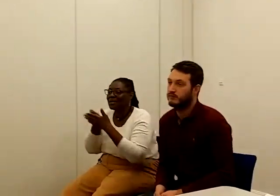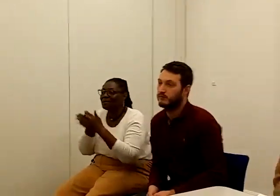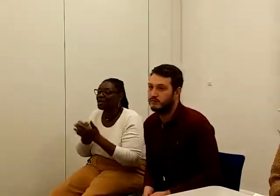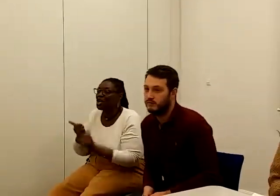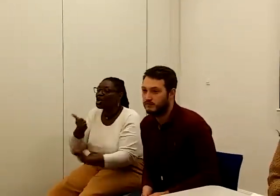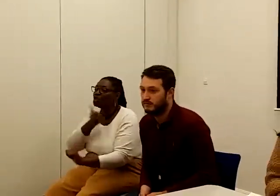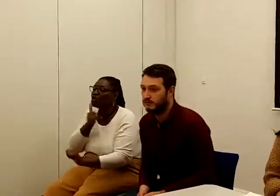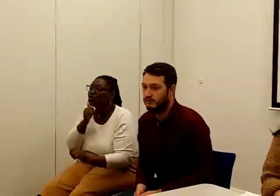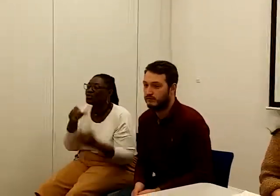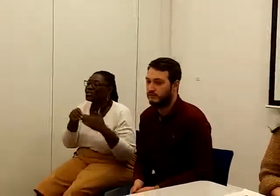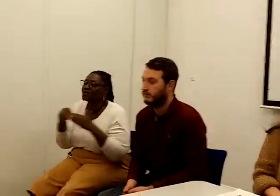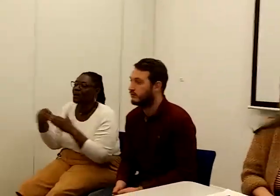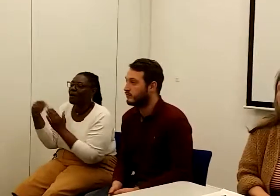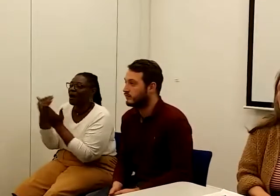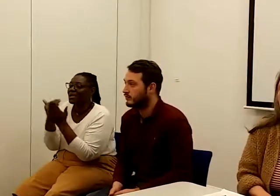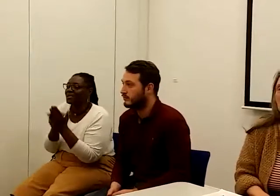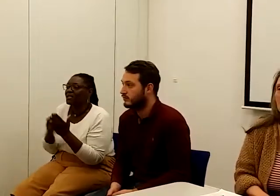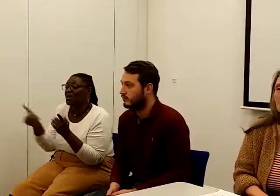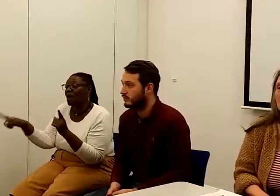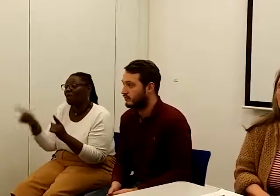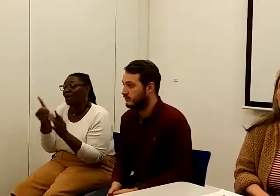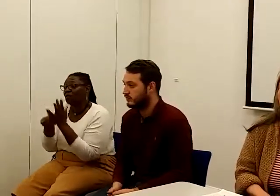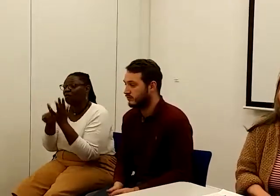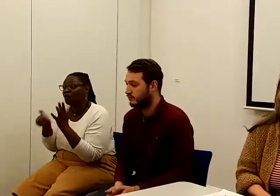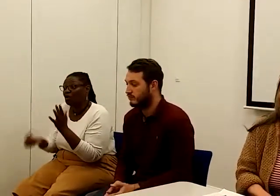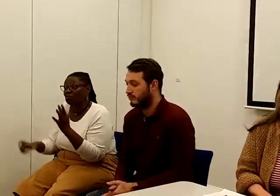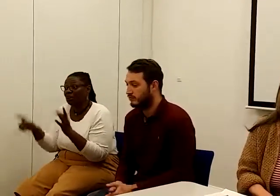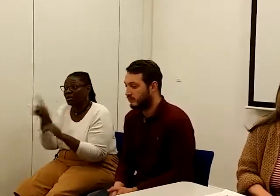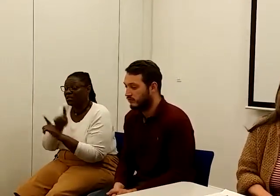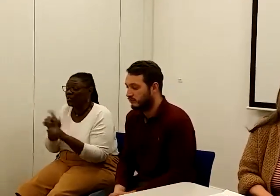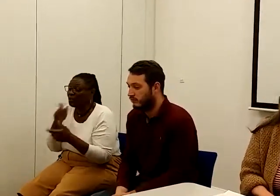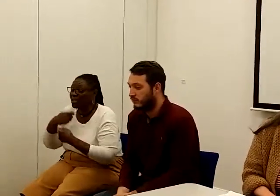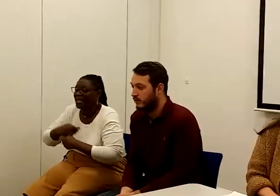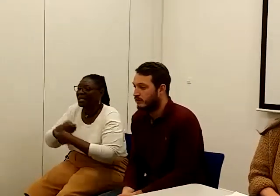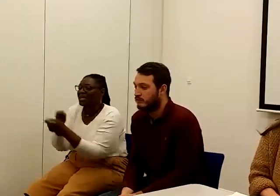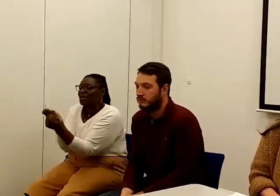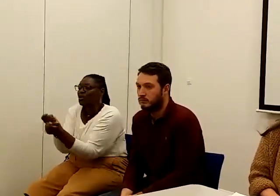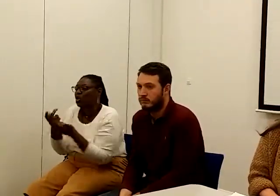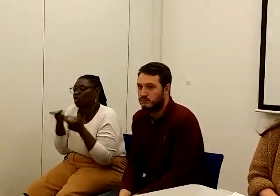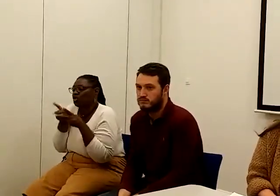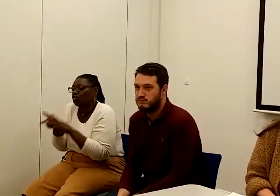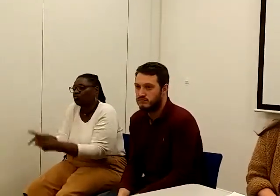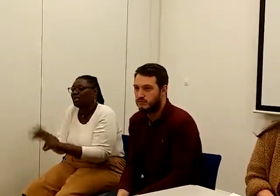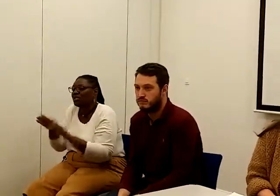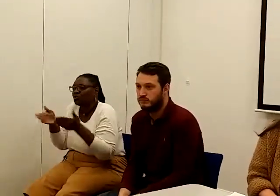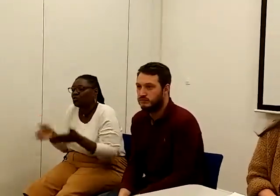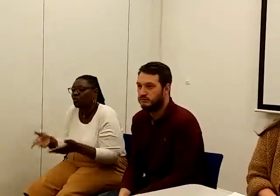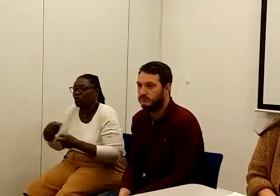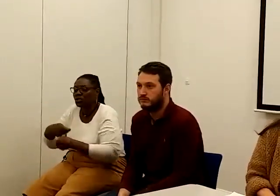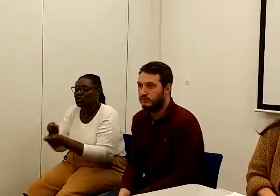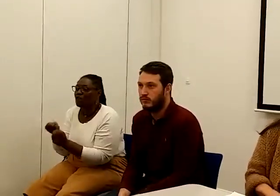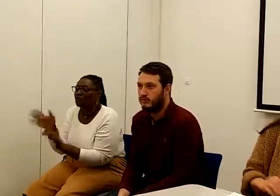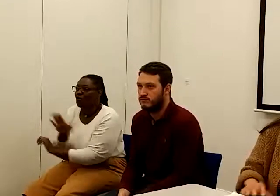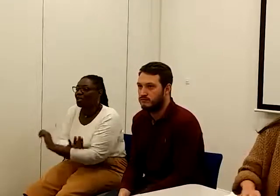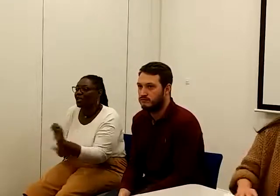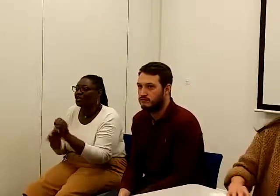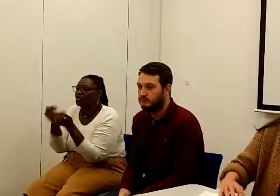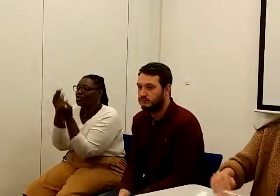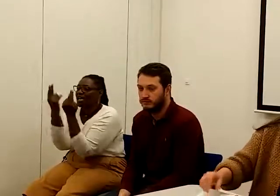user's guide around Universal Credit, that we can hand out on street schools and things for the National Day of Action